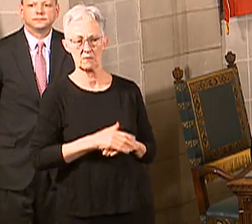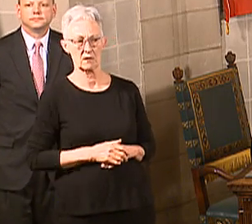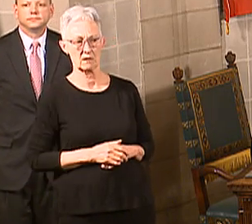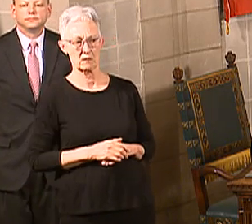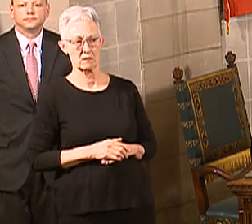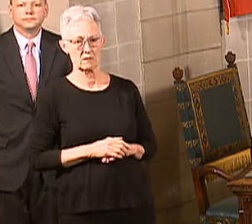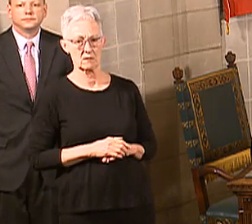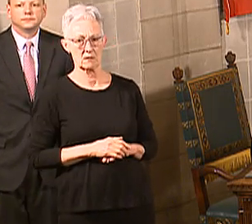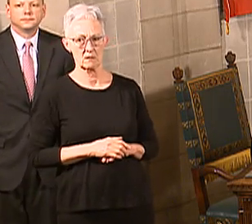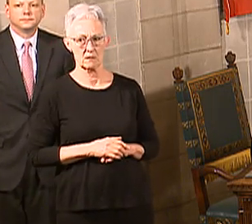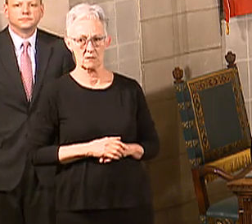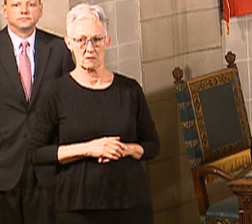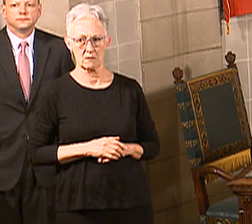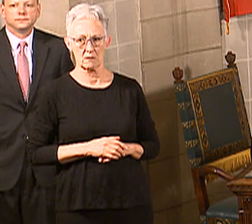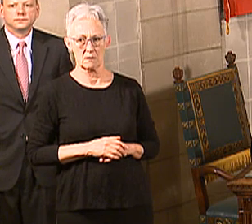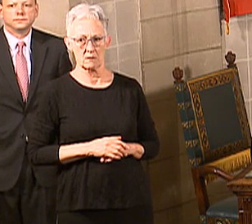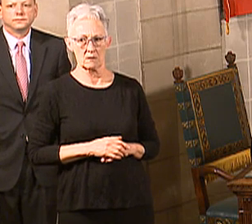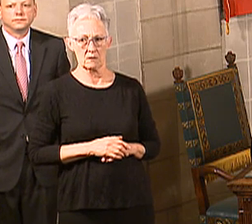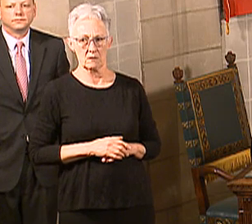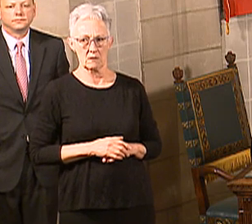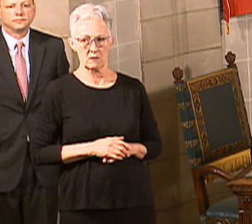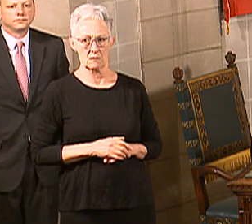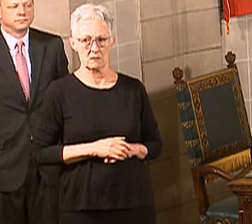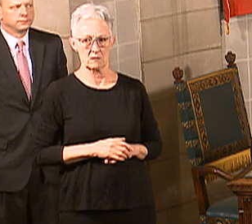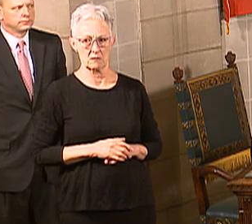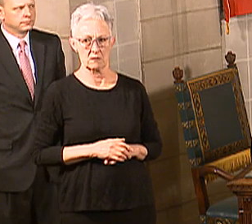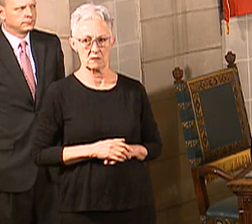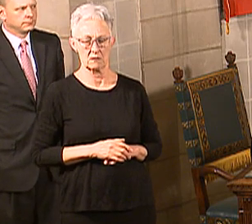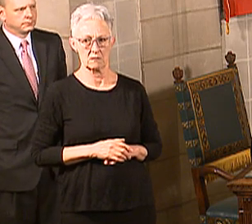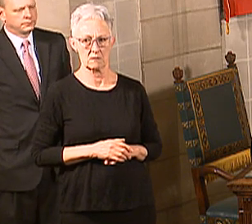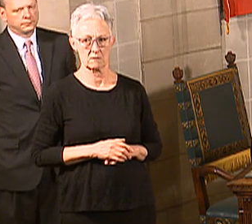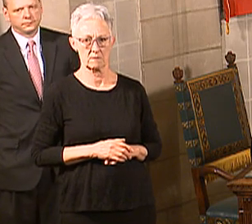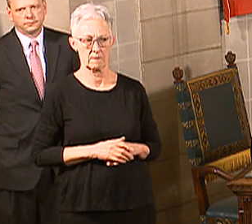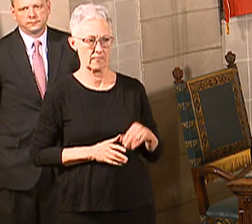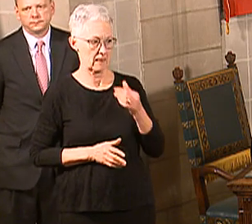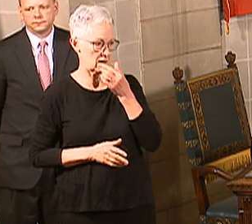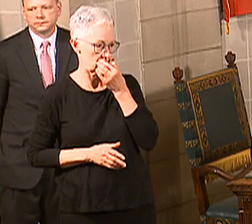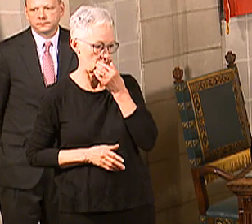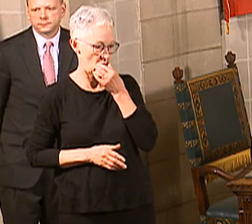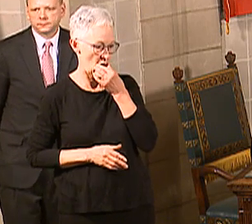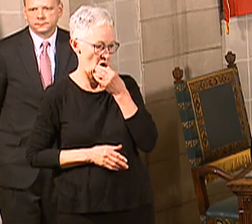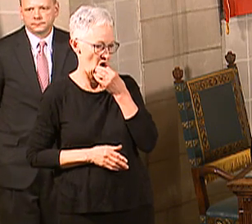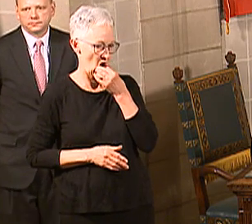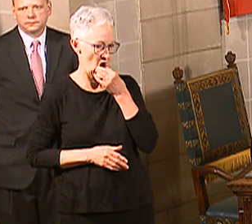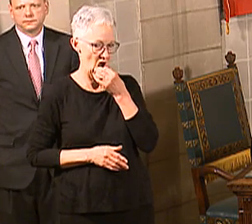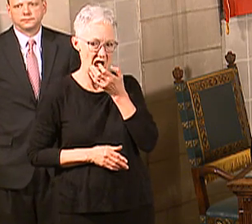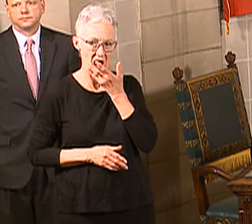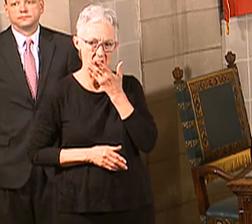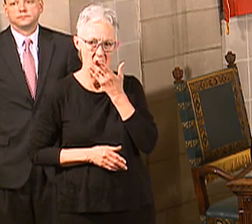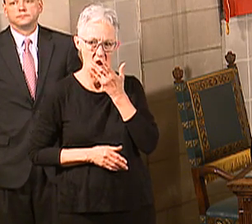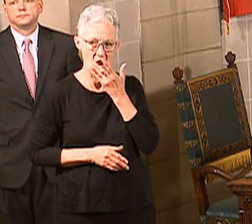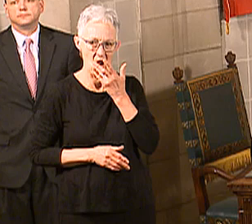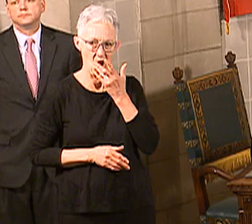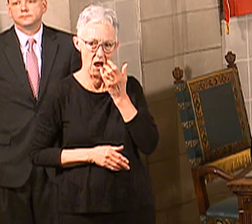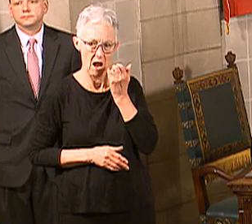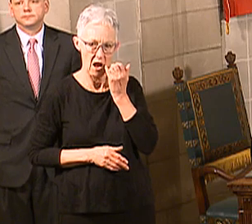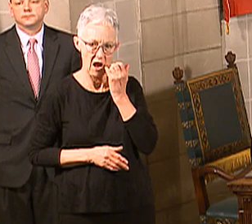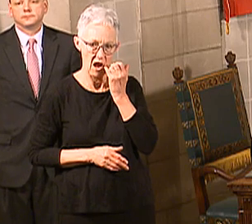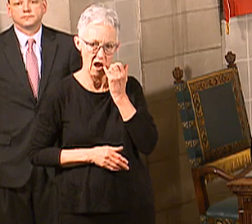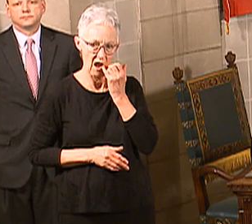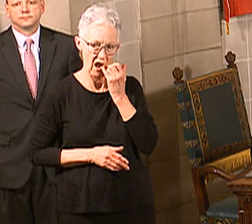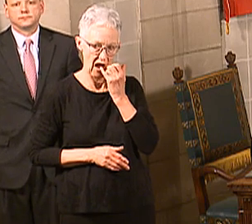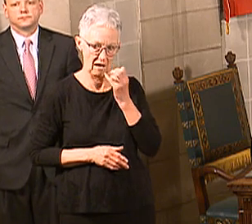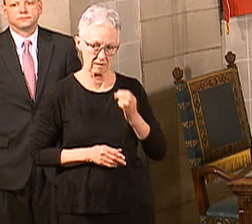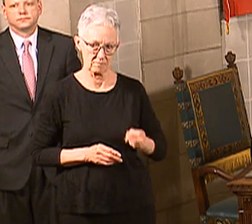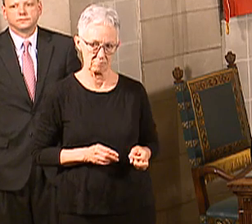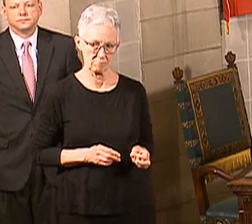testing will be available in rural areas in the general public. She lives in the Sutton area, and she says testing will be available in urban